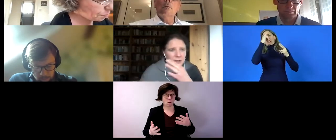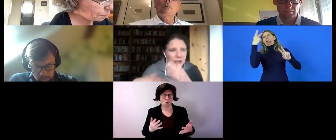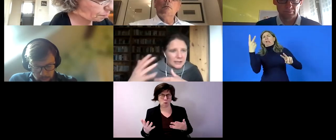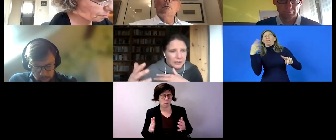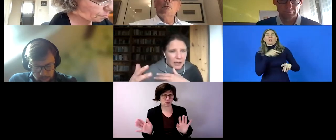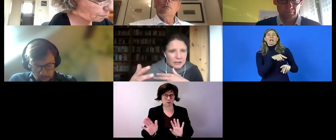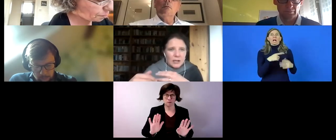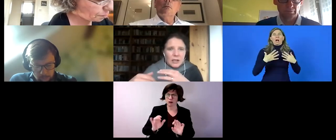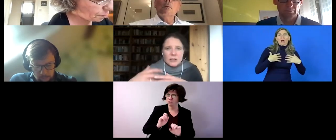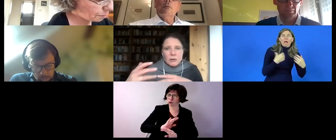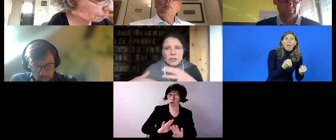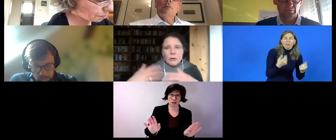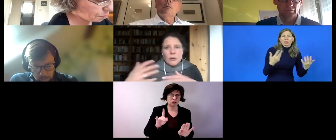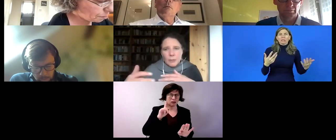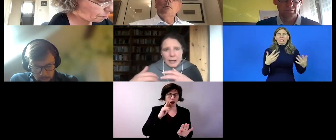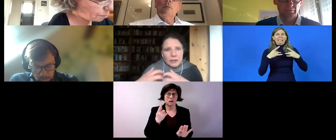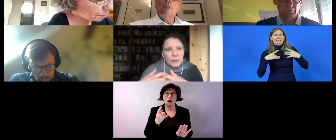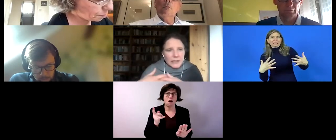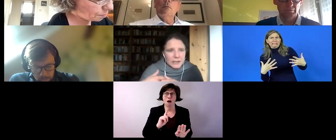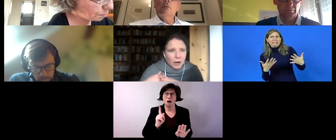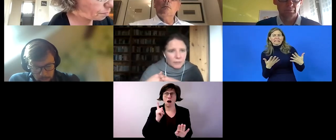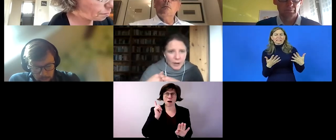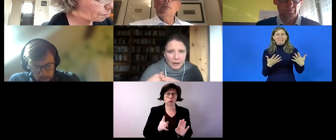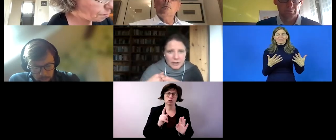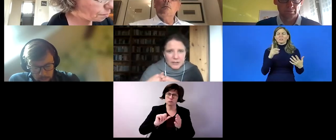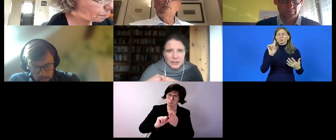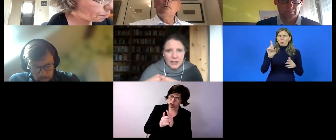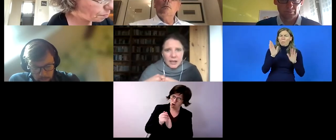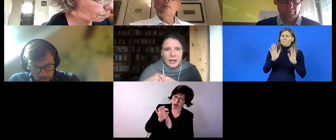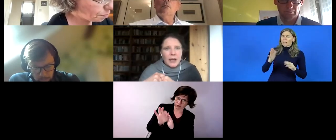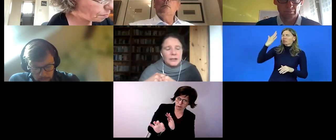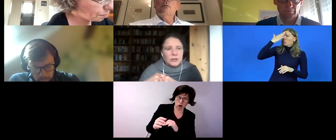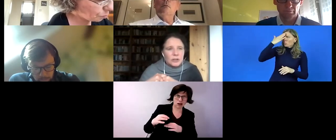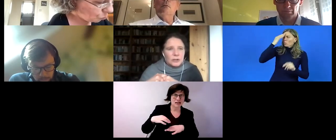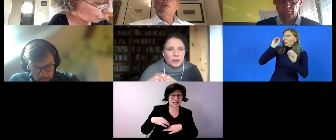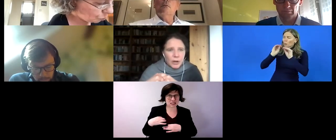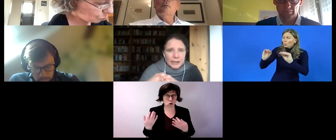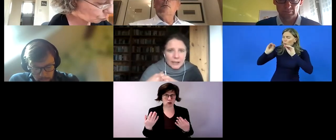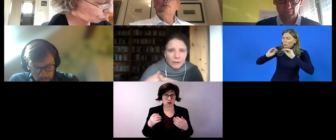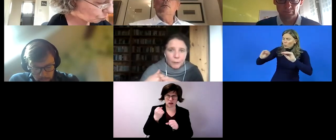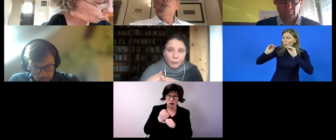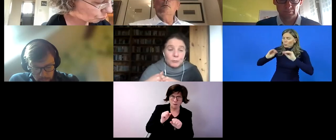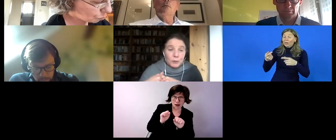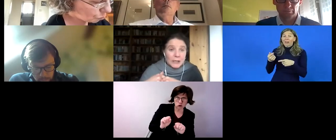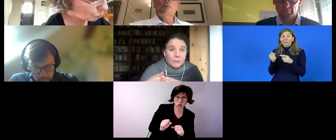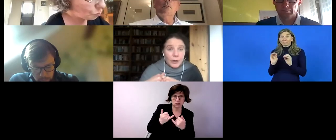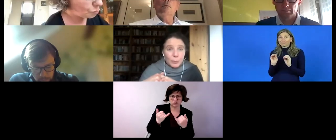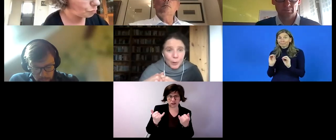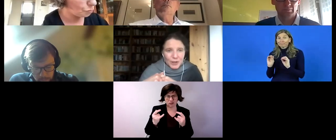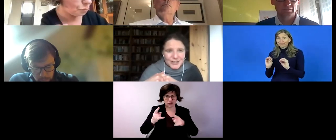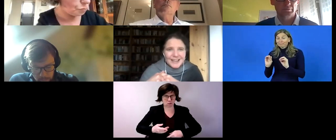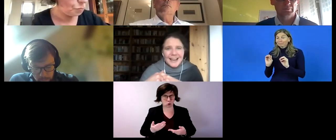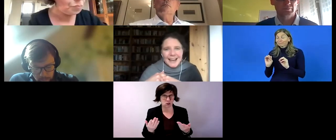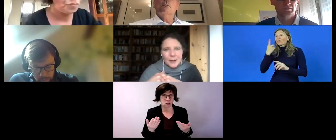and things like that so it is all about the building of awareness uh and the the training for the training for